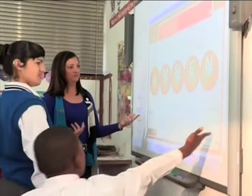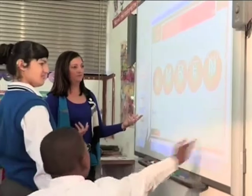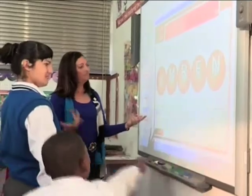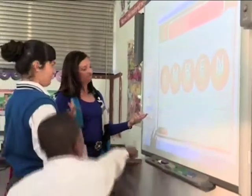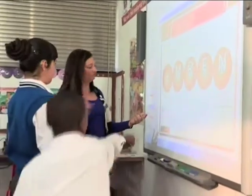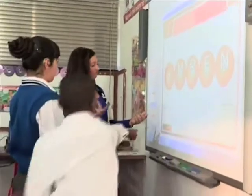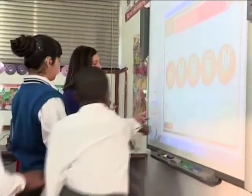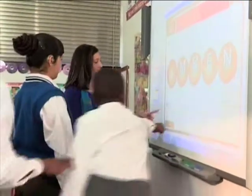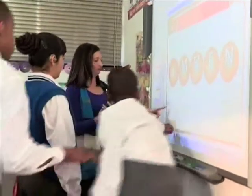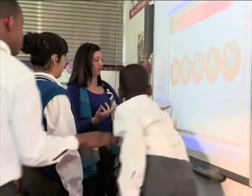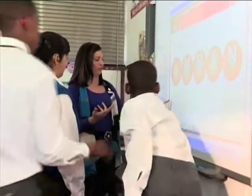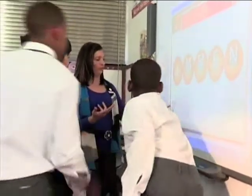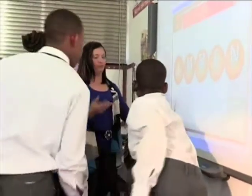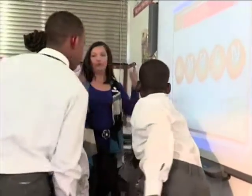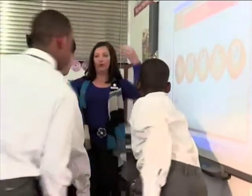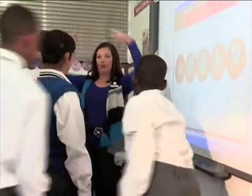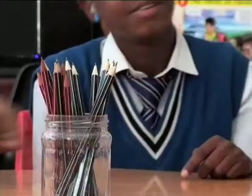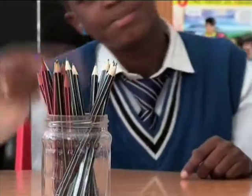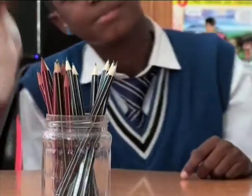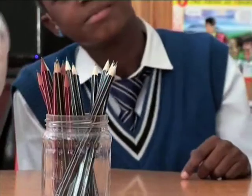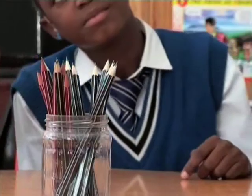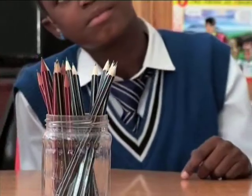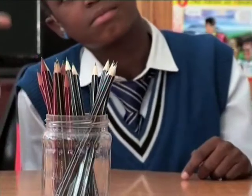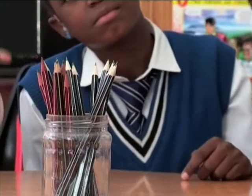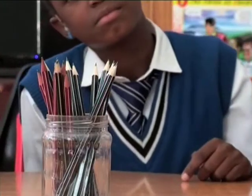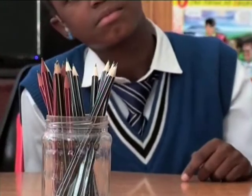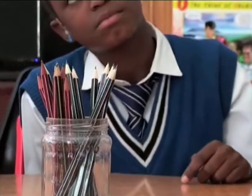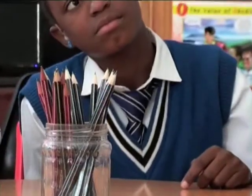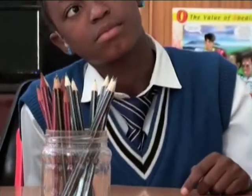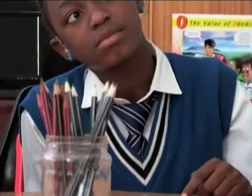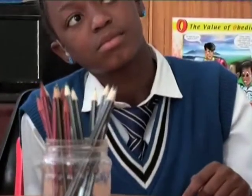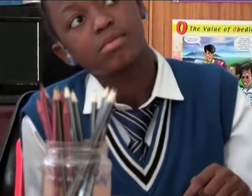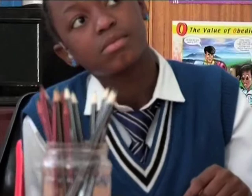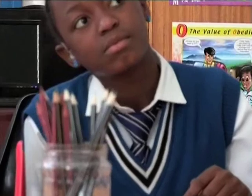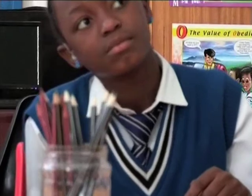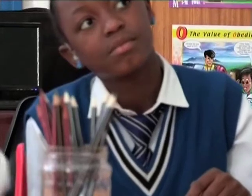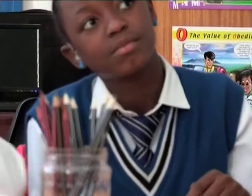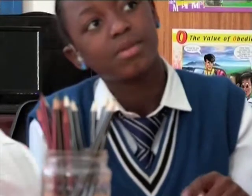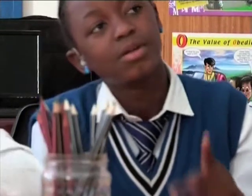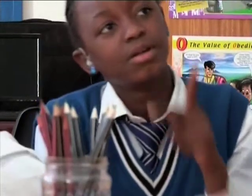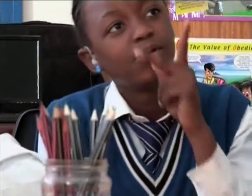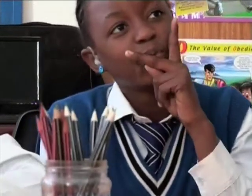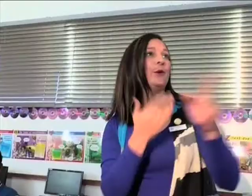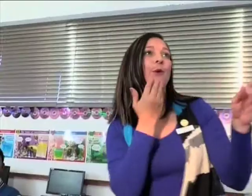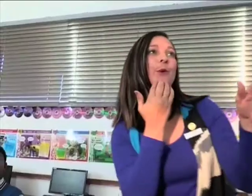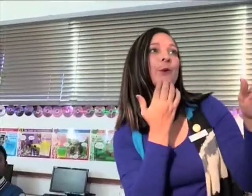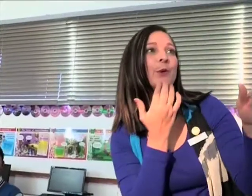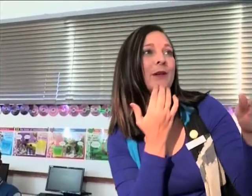The dream is to help these learners get their first distinction in mathematics. But if the program succeeds on all levels, it will also empower these young